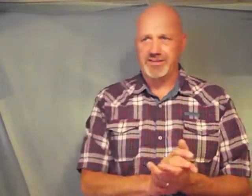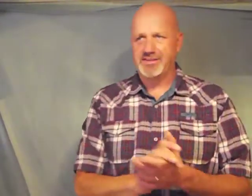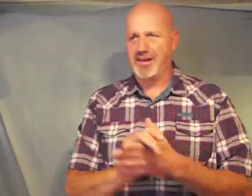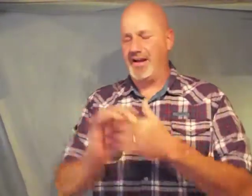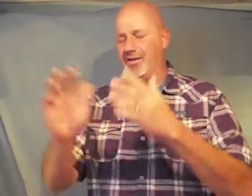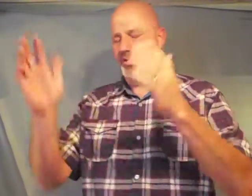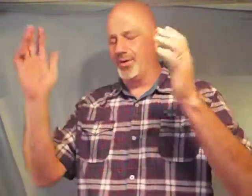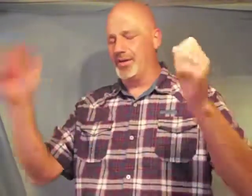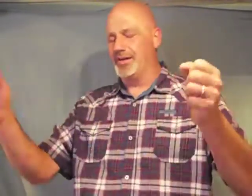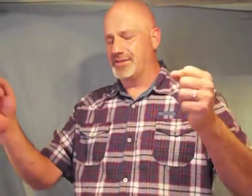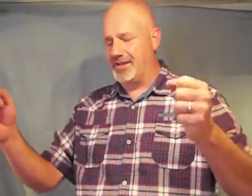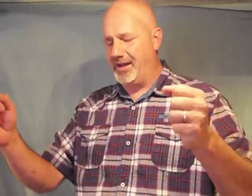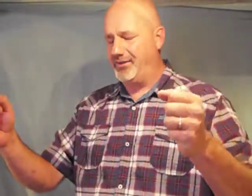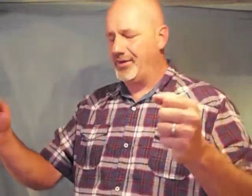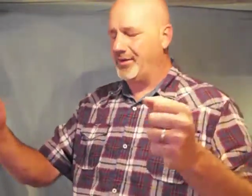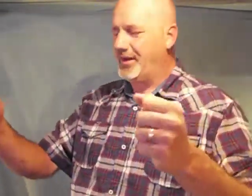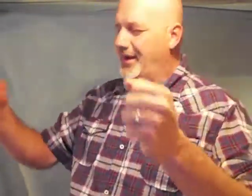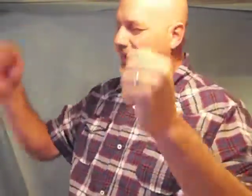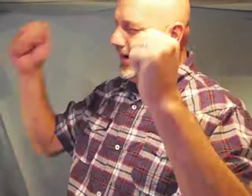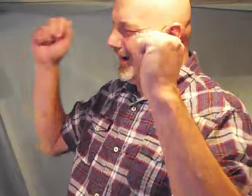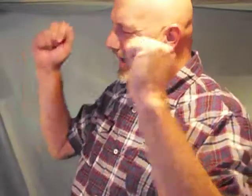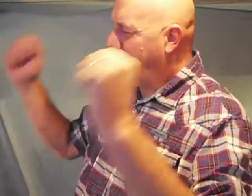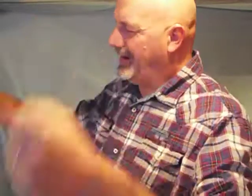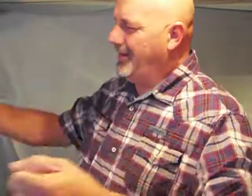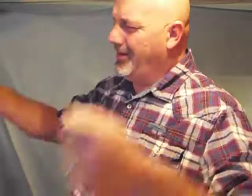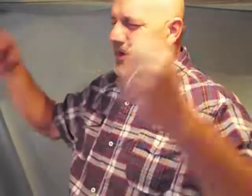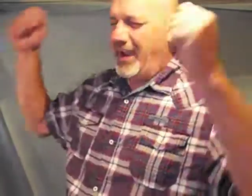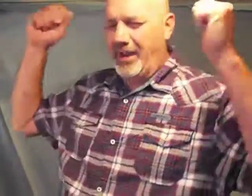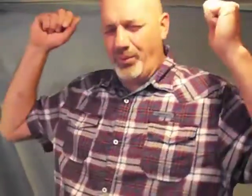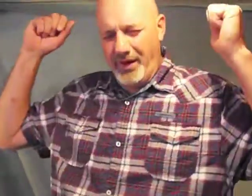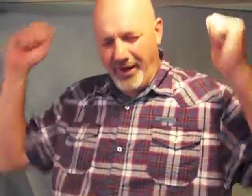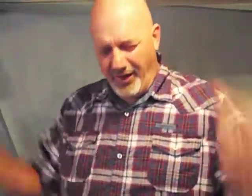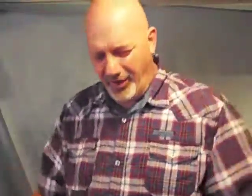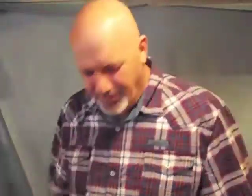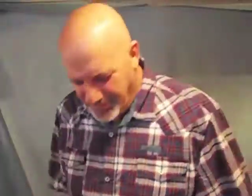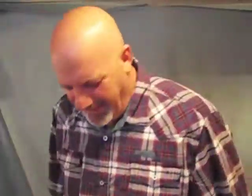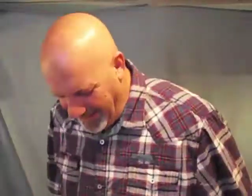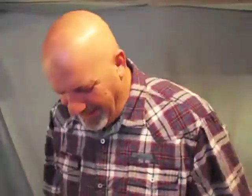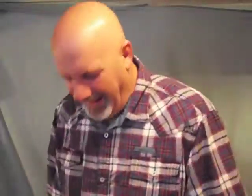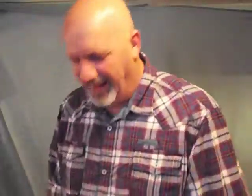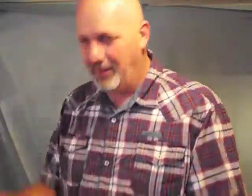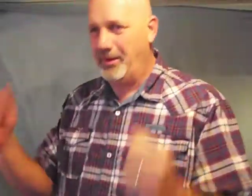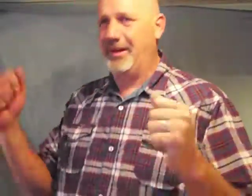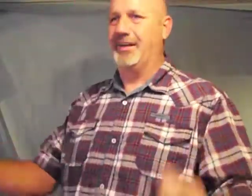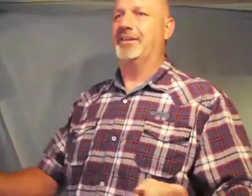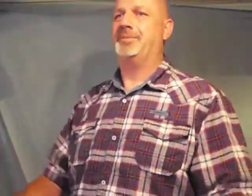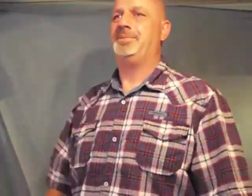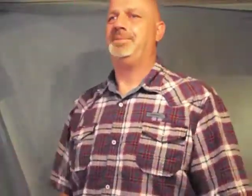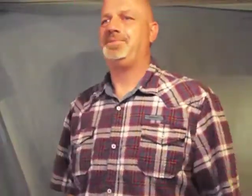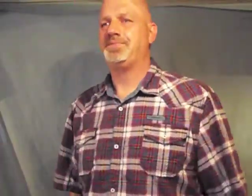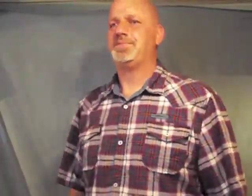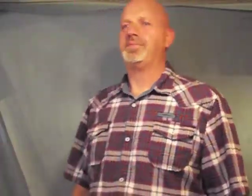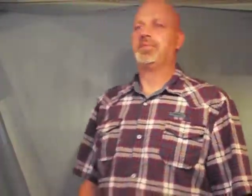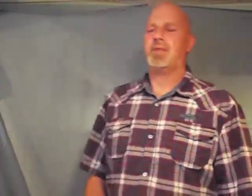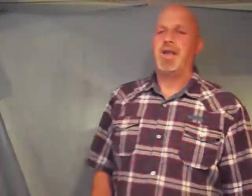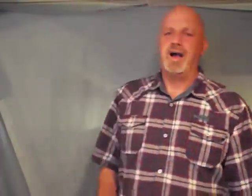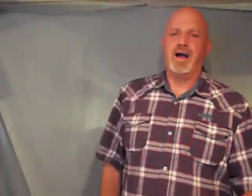our Lord and Savior God and we all said Amen I